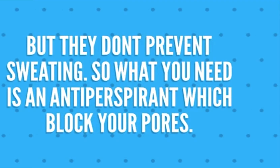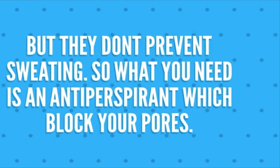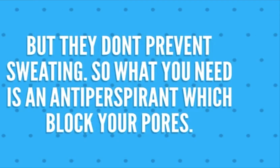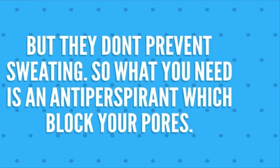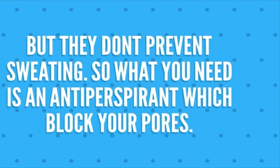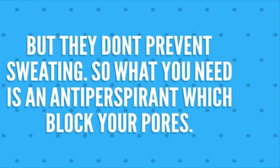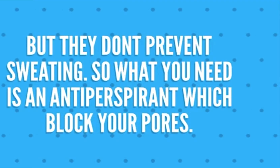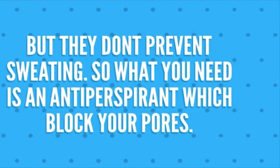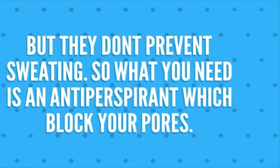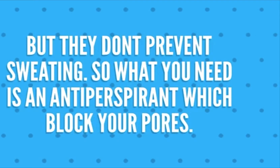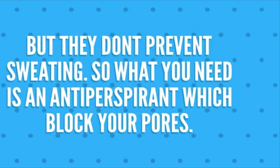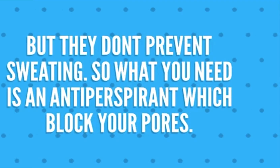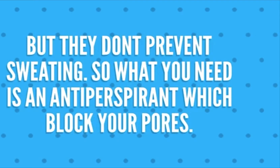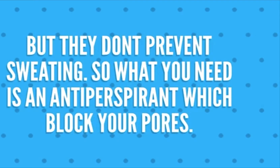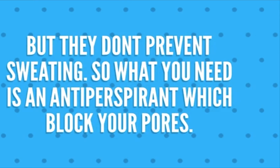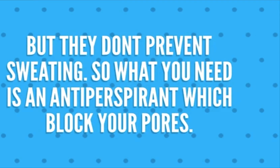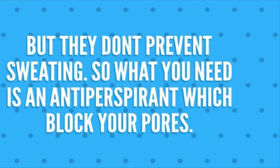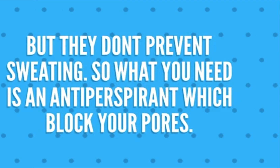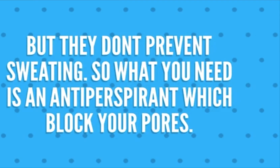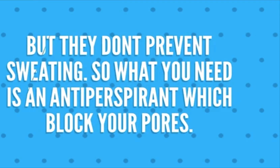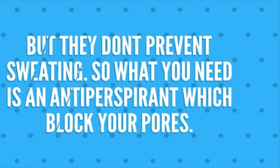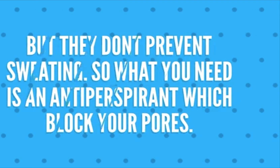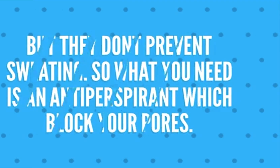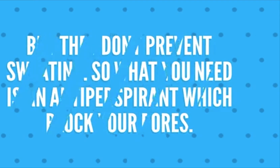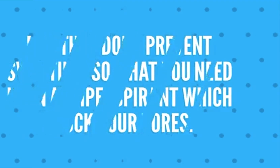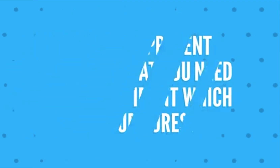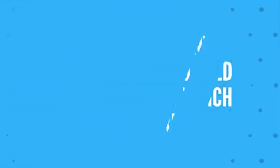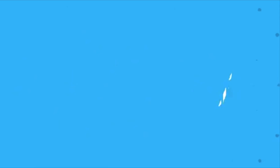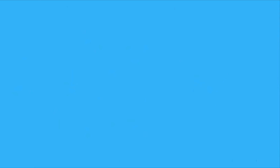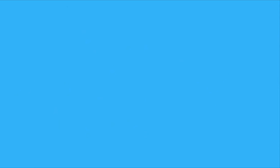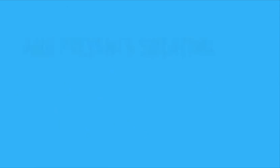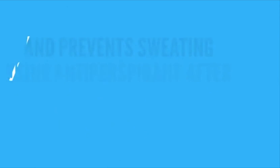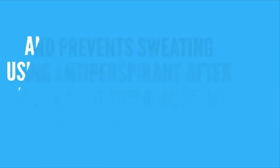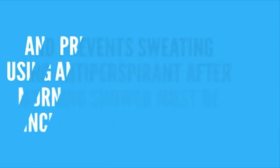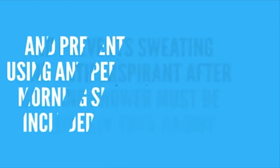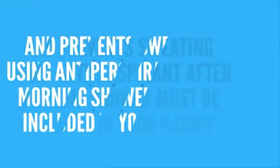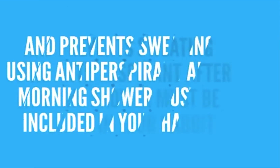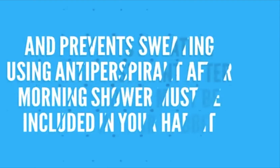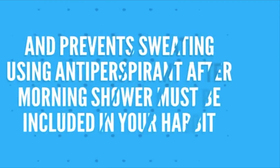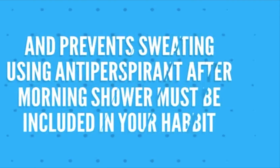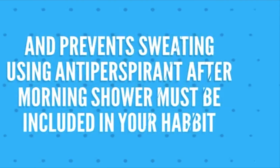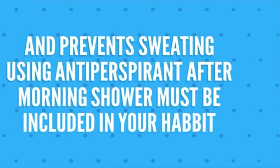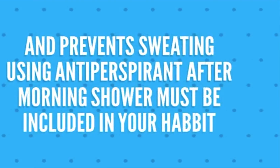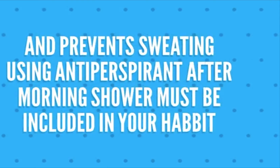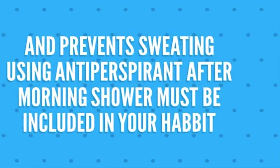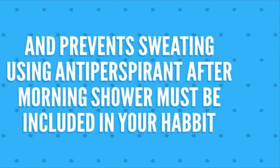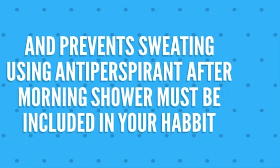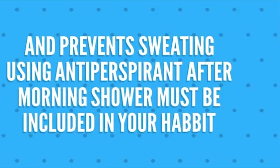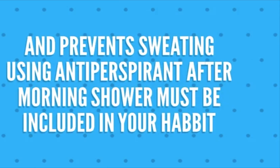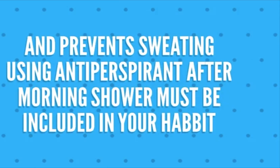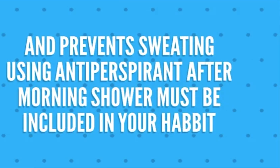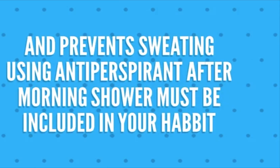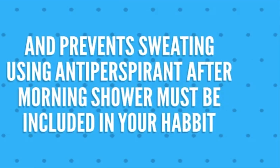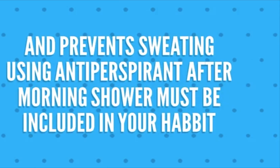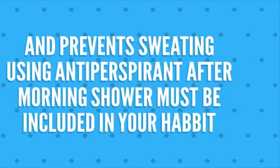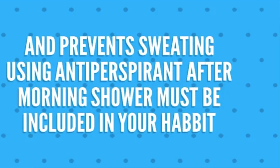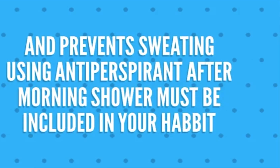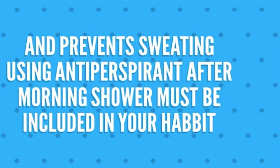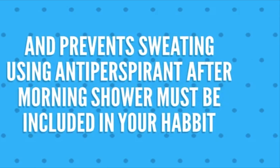is antiperspirant. It's probably a force and prevent your body from sweating. Using antiperspirant after your morning shower must be